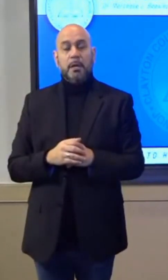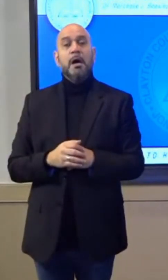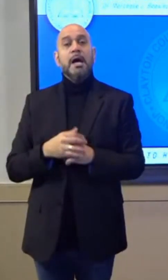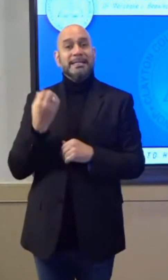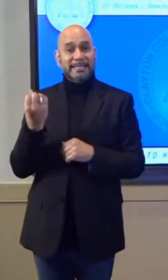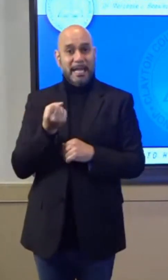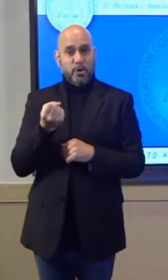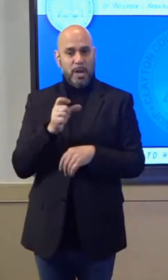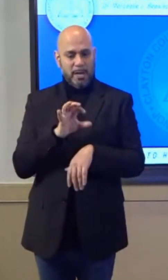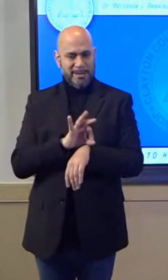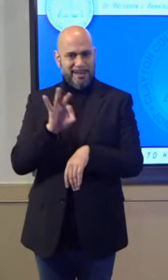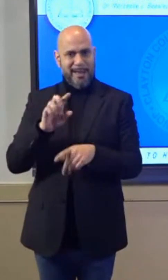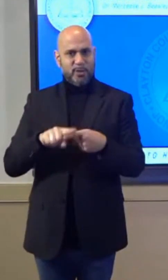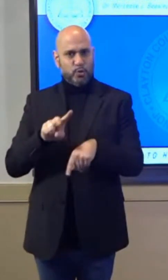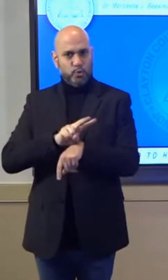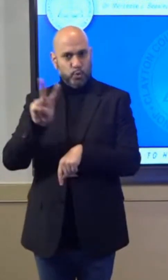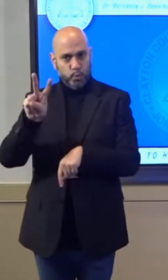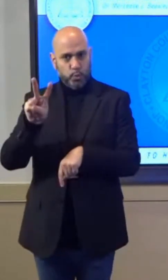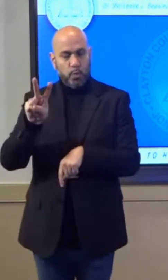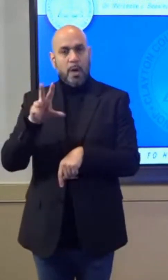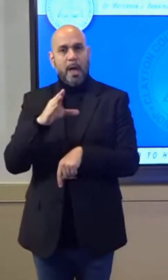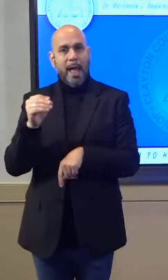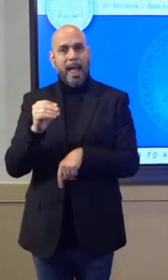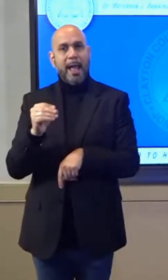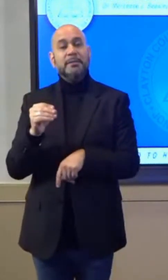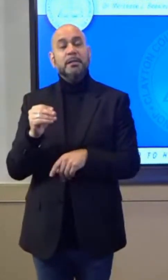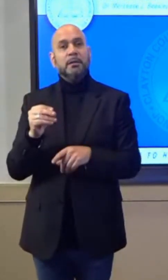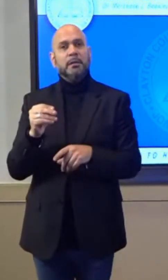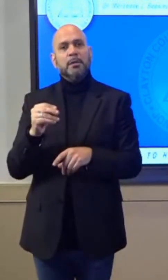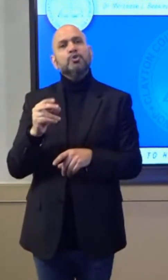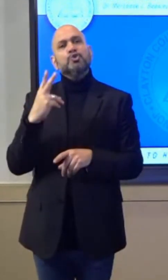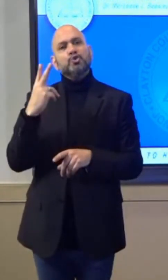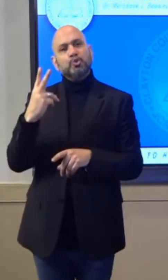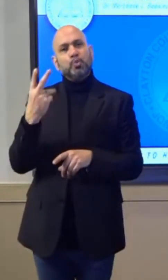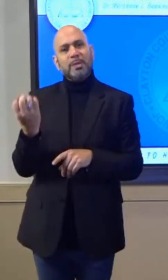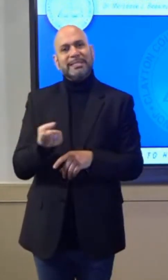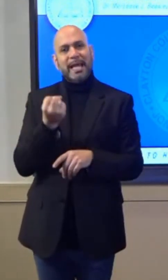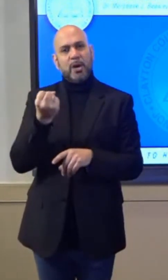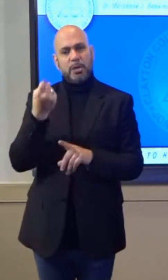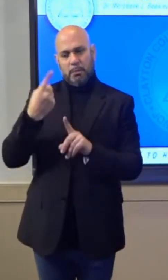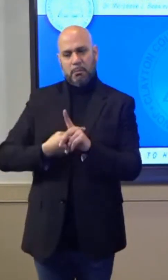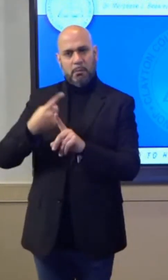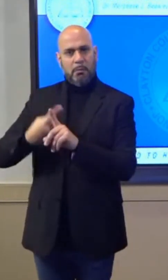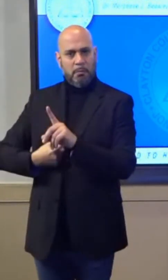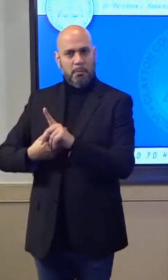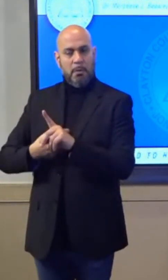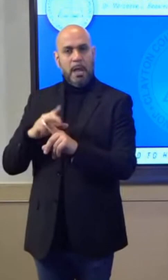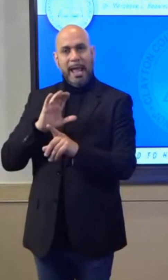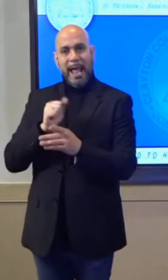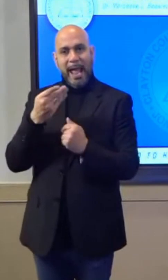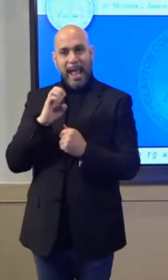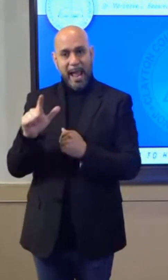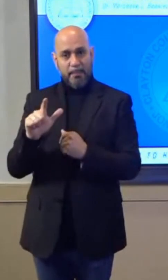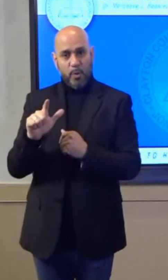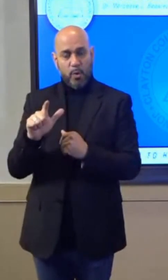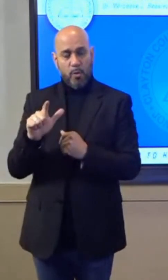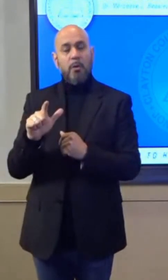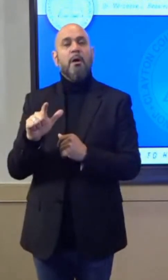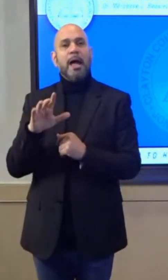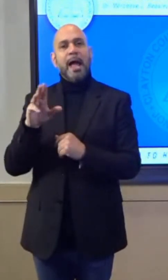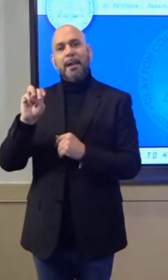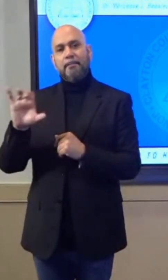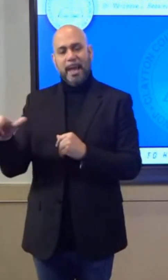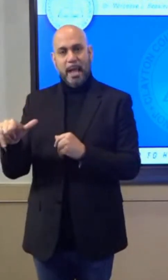March, 9 to 2 p.m. And two Saturdays a month in April and in May. Our goal is to inoculate between